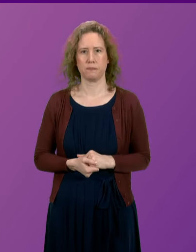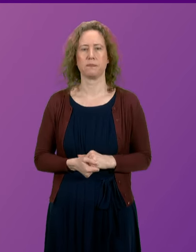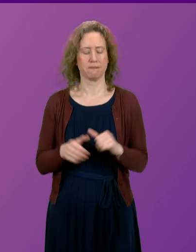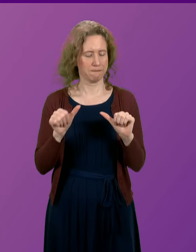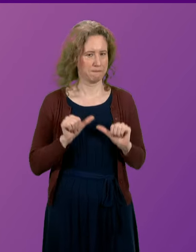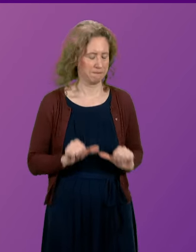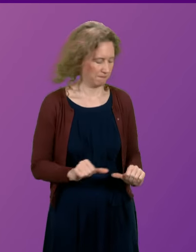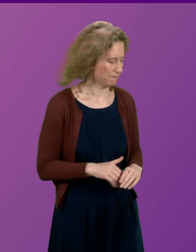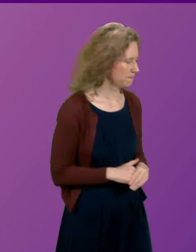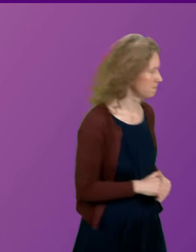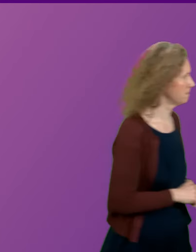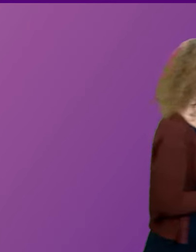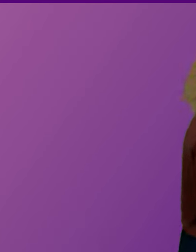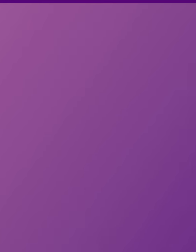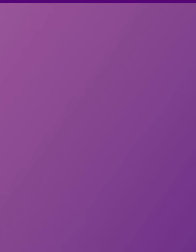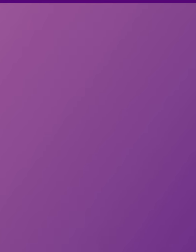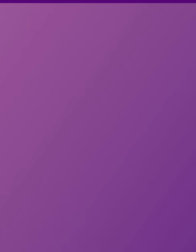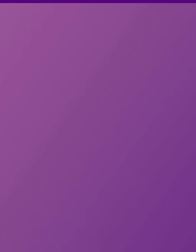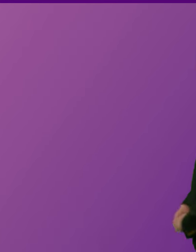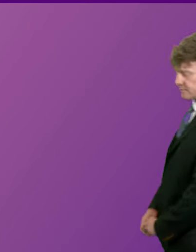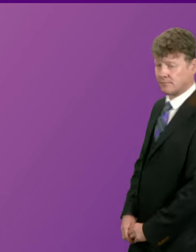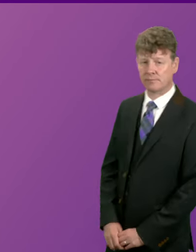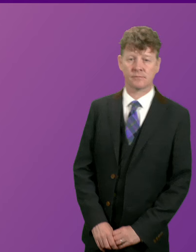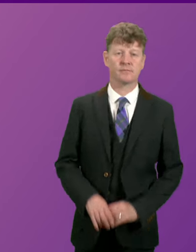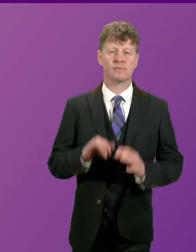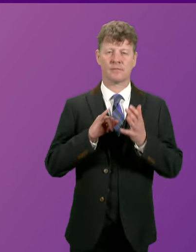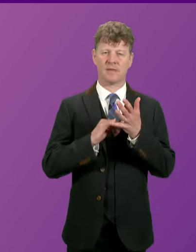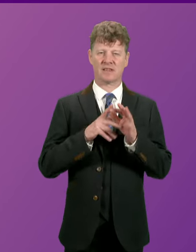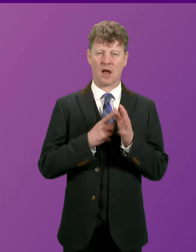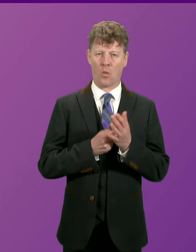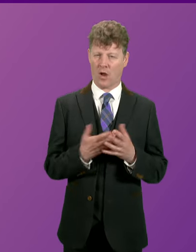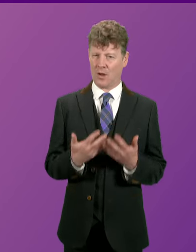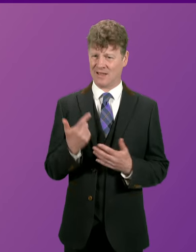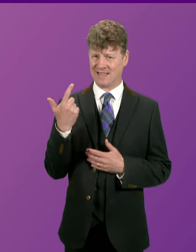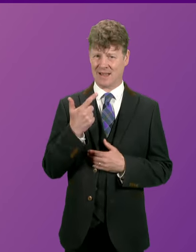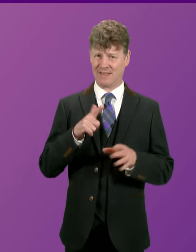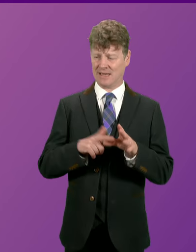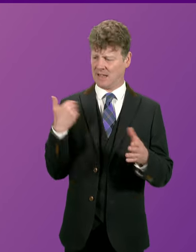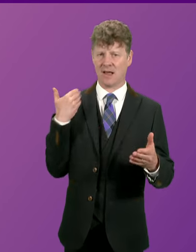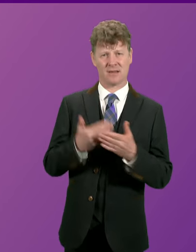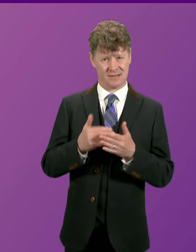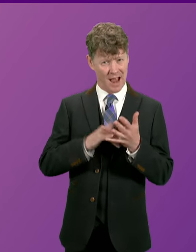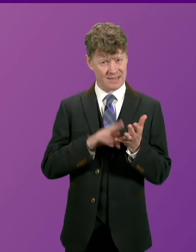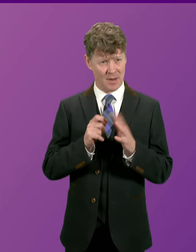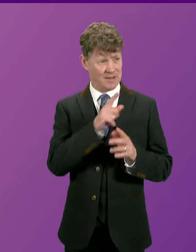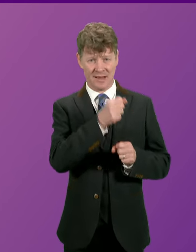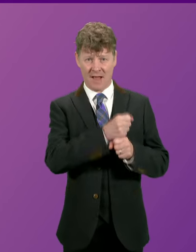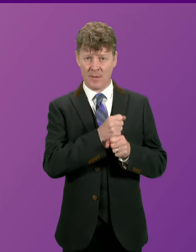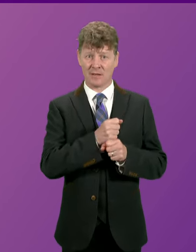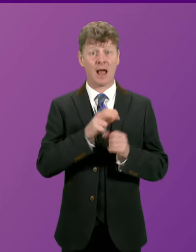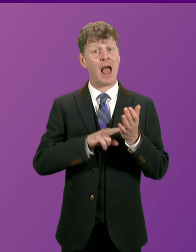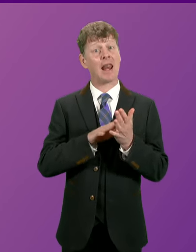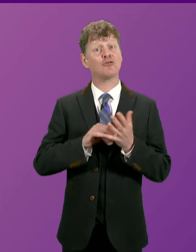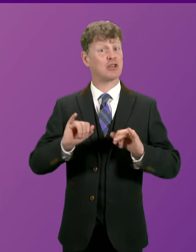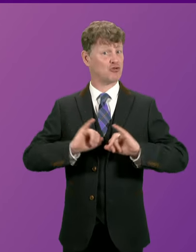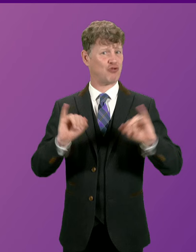Question number two, Anna Sarwar. Training officer, after 17 years of this SNP Government, the crisis in our NHS is